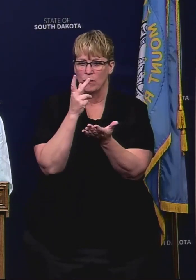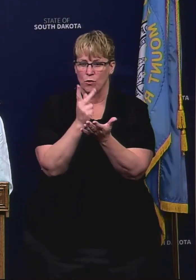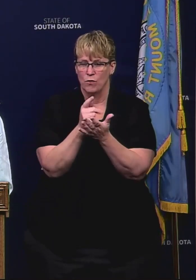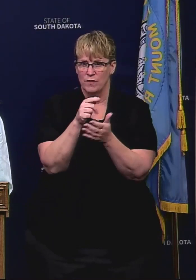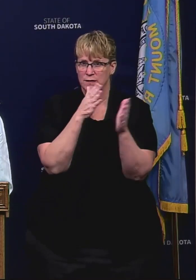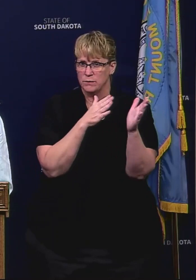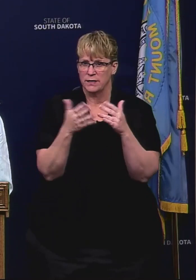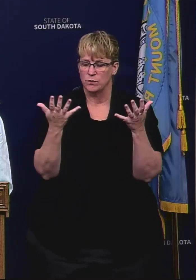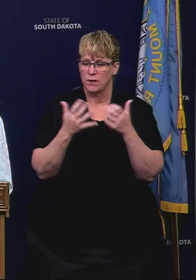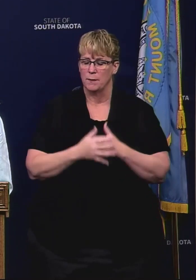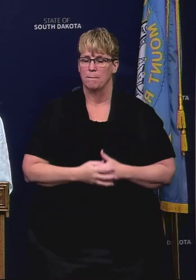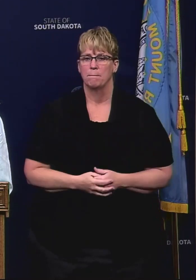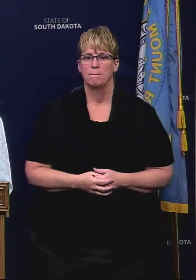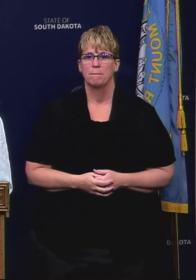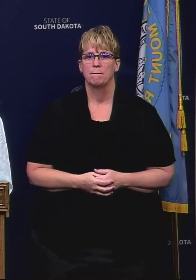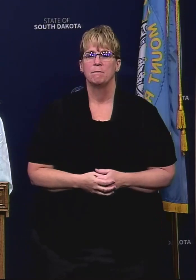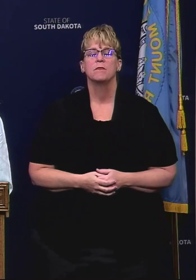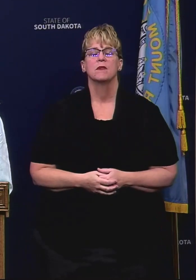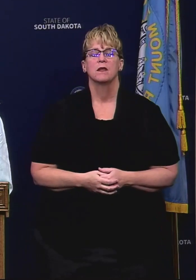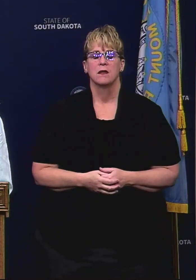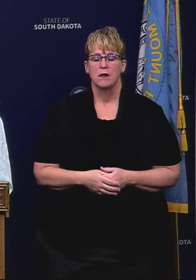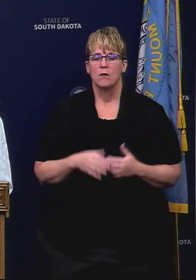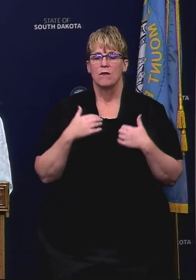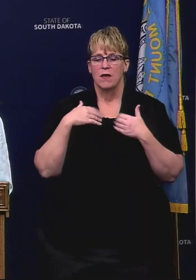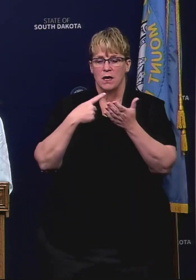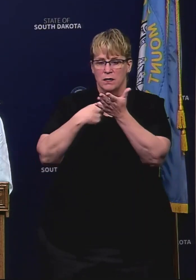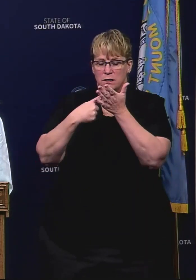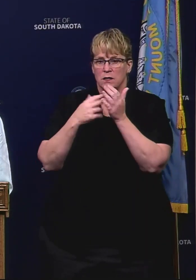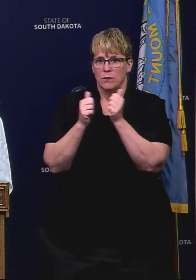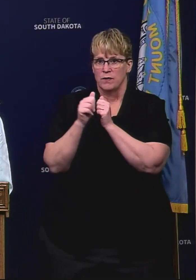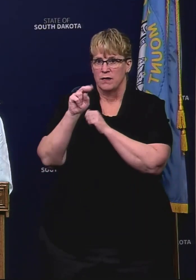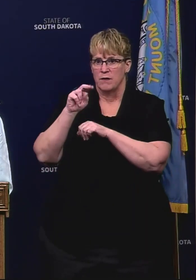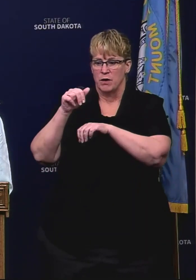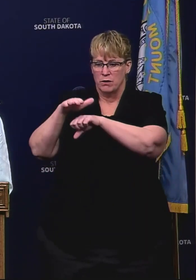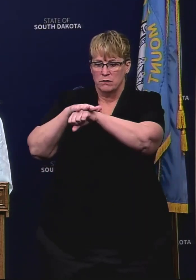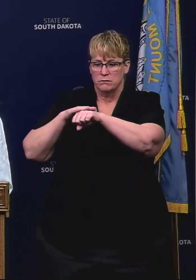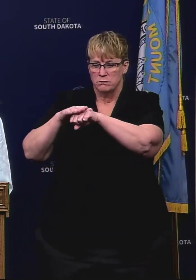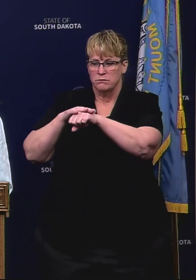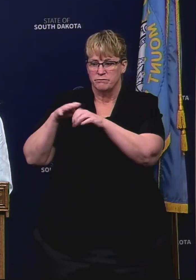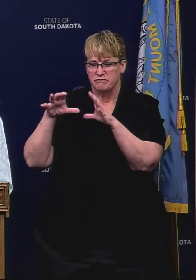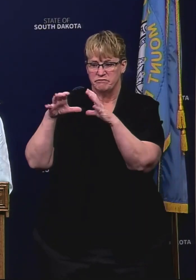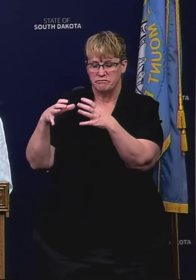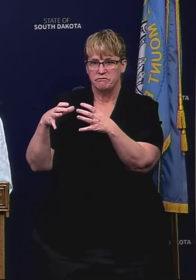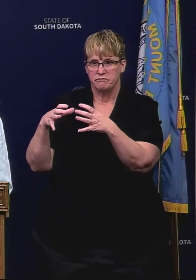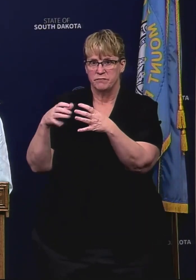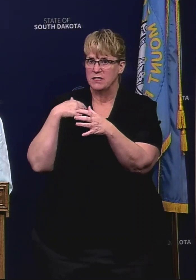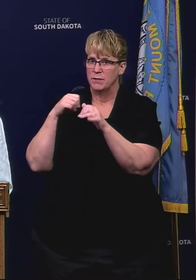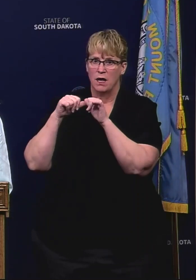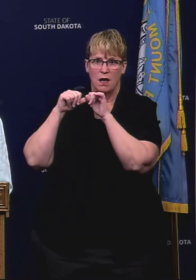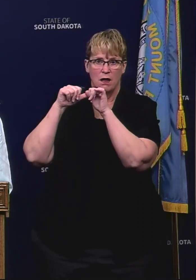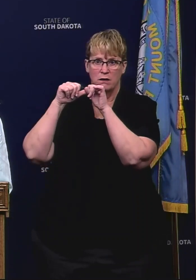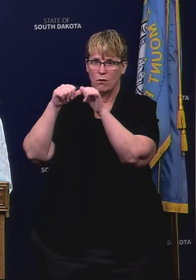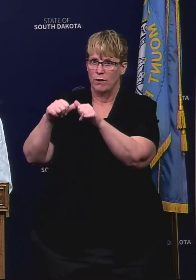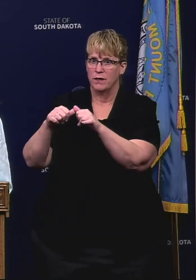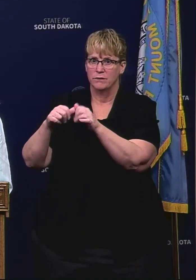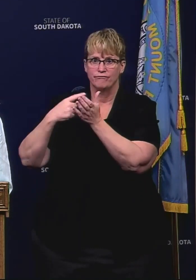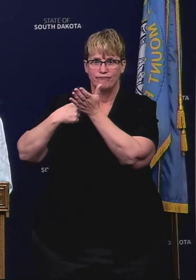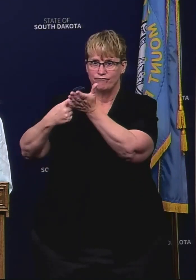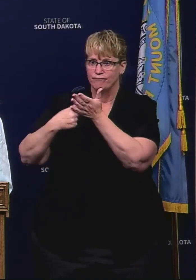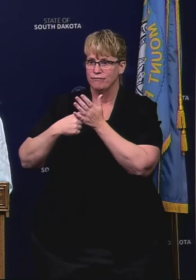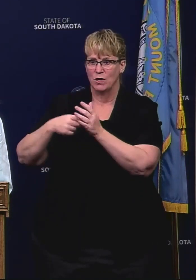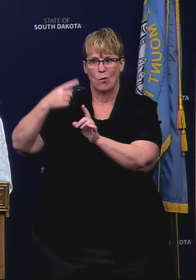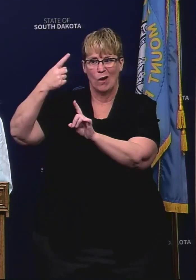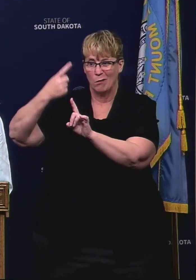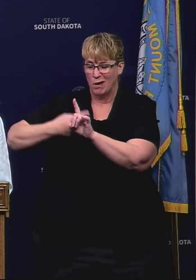these plans? Yes we have had conversations with the tribes and it's been going ongoing I would say for approximately